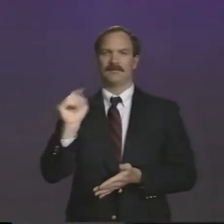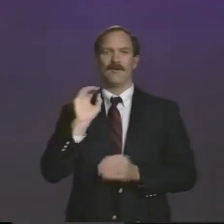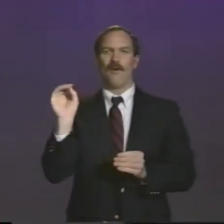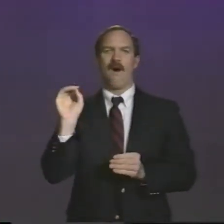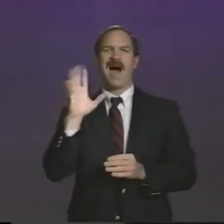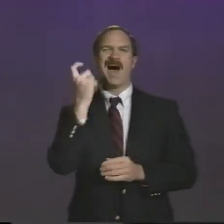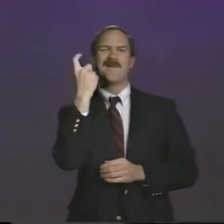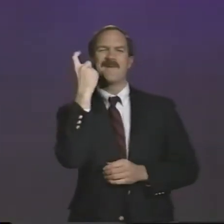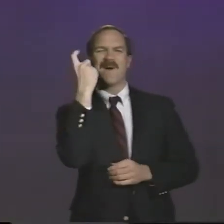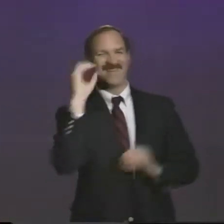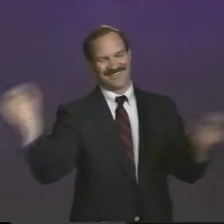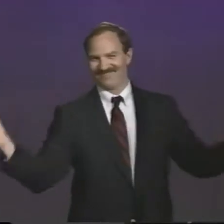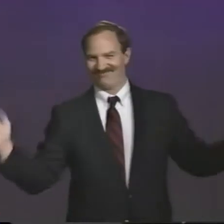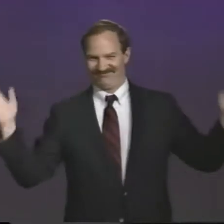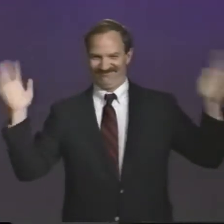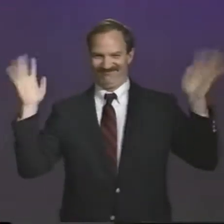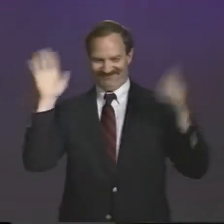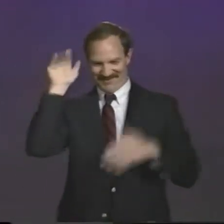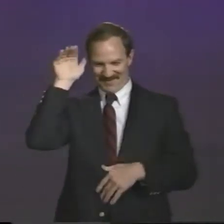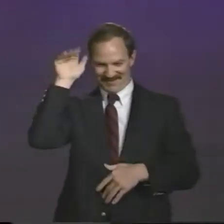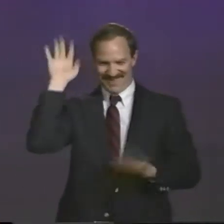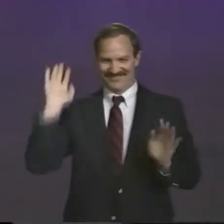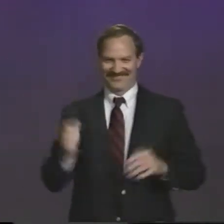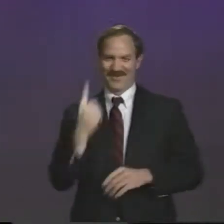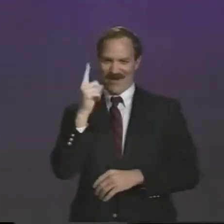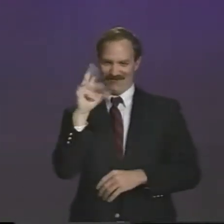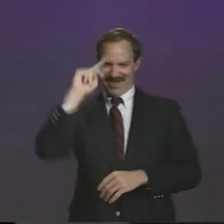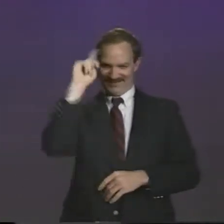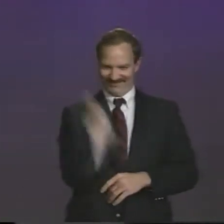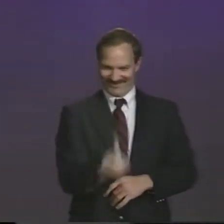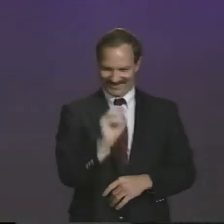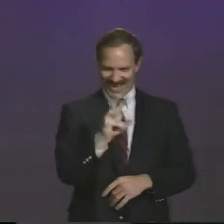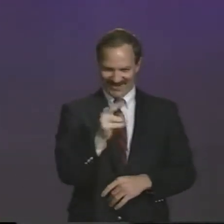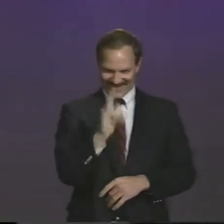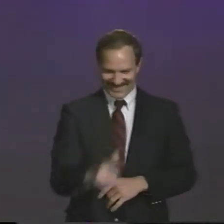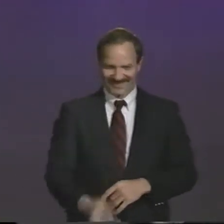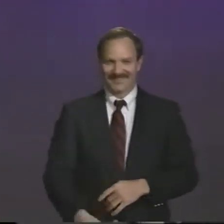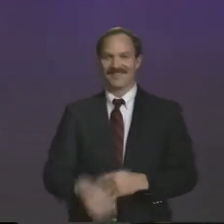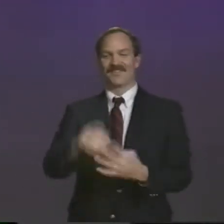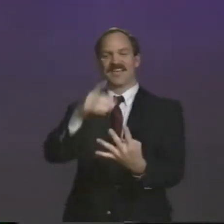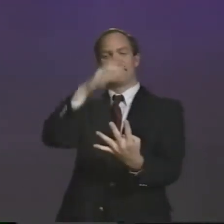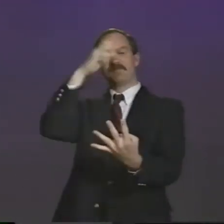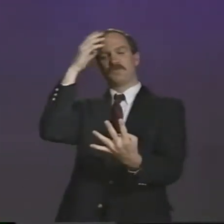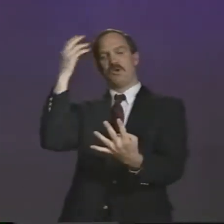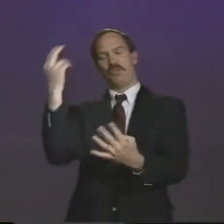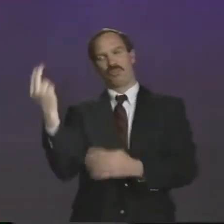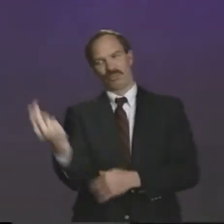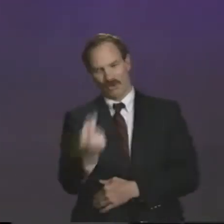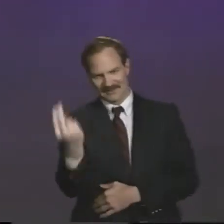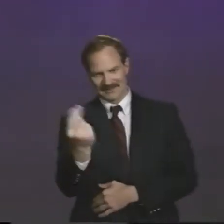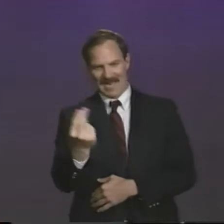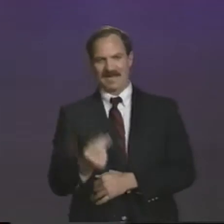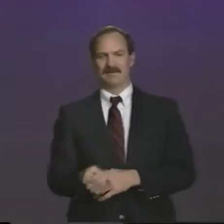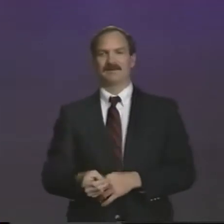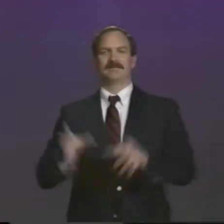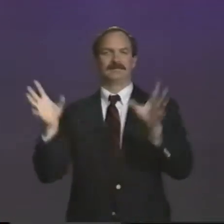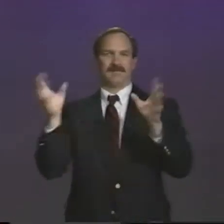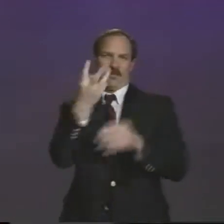-shot chance at going down the slope. There are no second chances. Once you're done, it's arrivederci, and you move on. On Thursday,